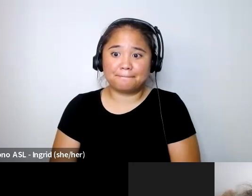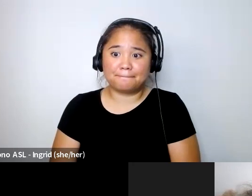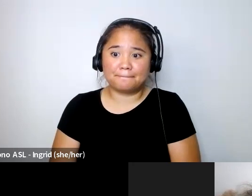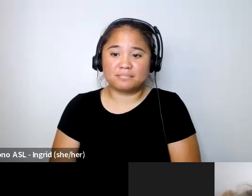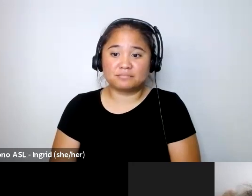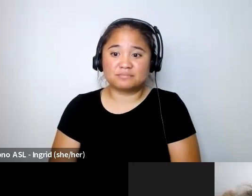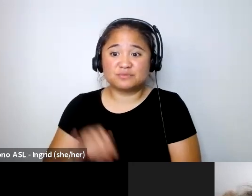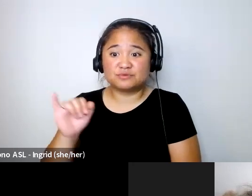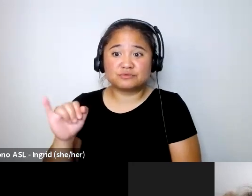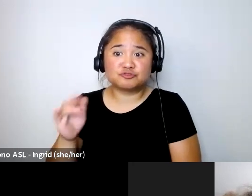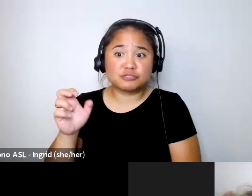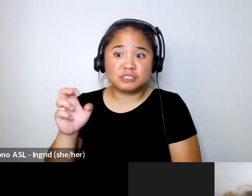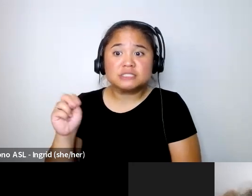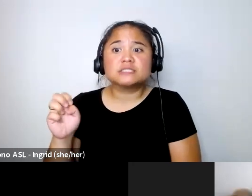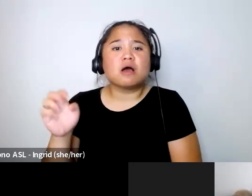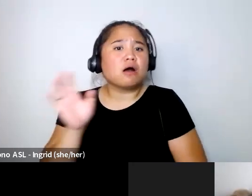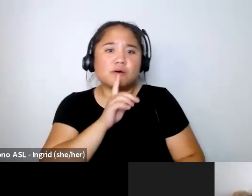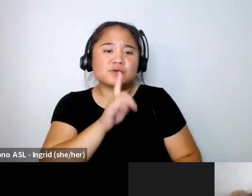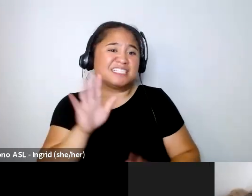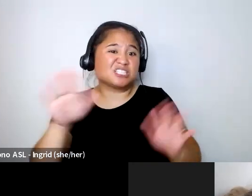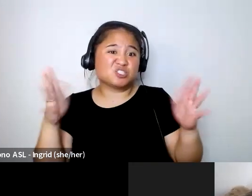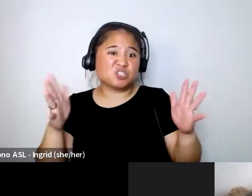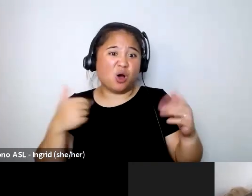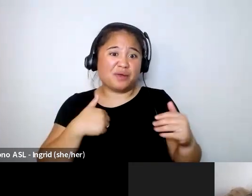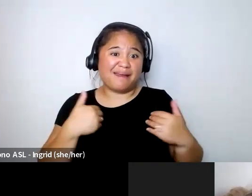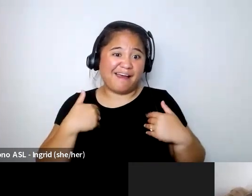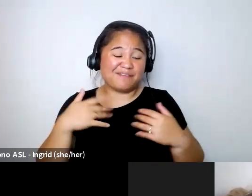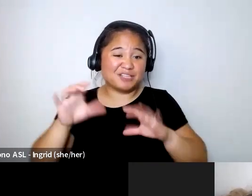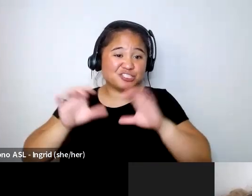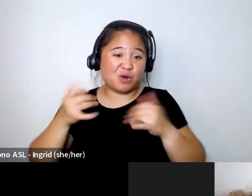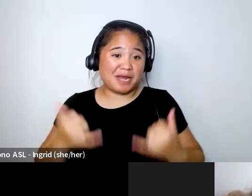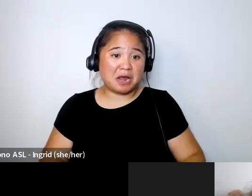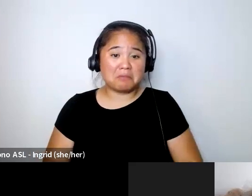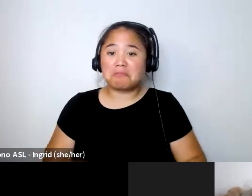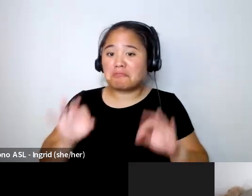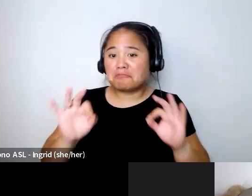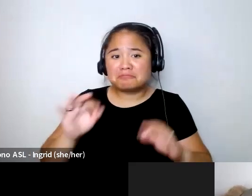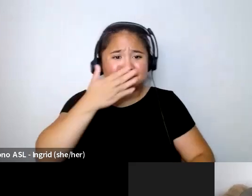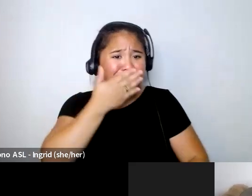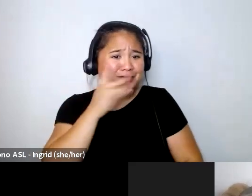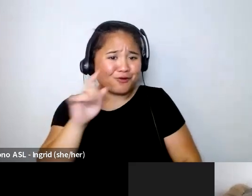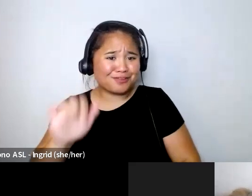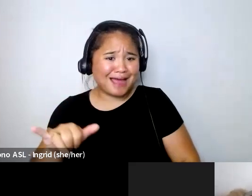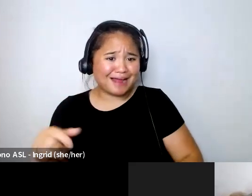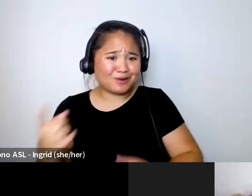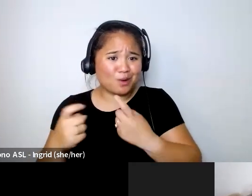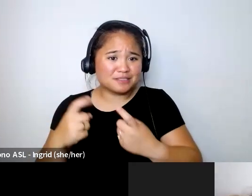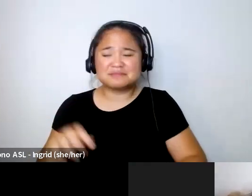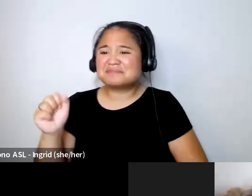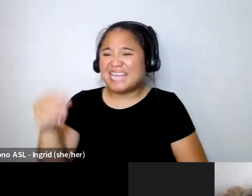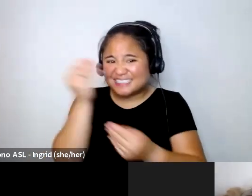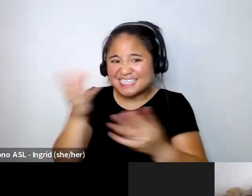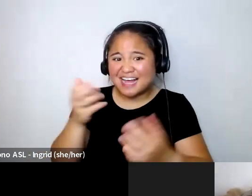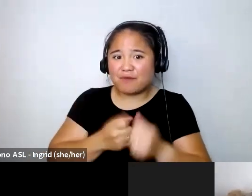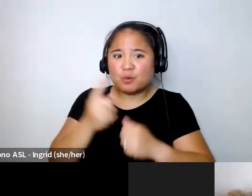julianne all that we have in the chat right now okay thank you for that question yeah tell everyone